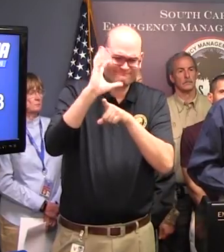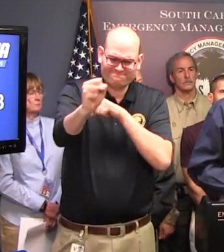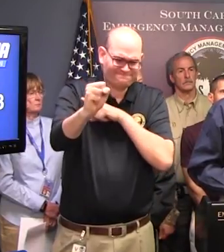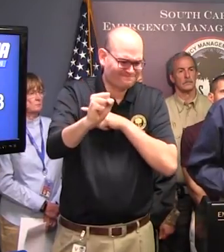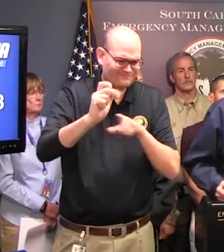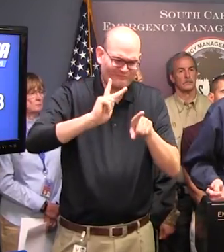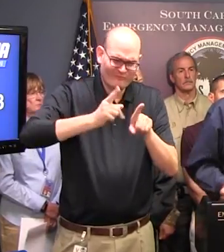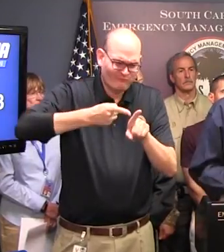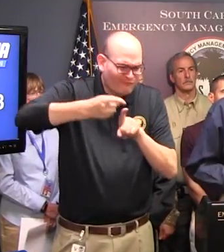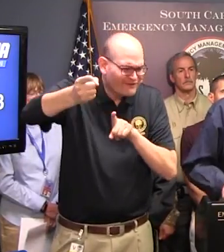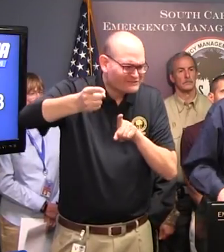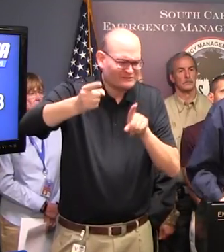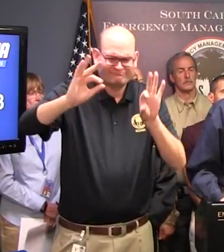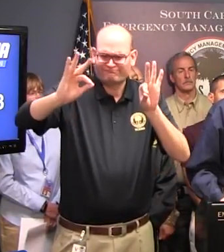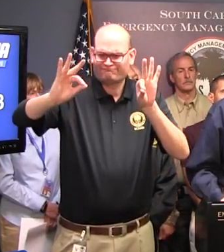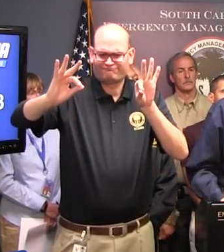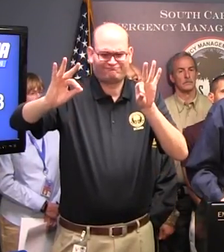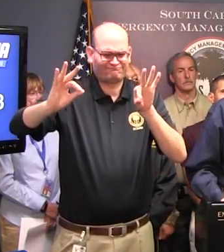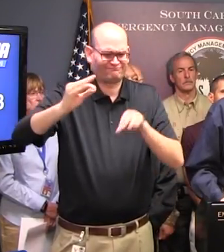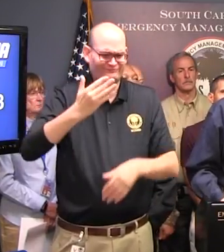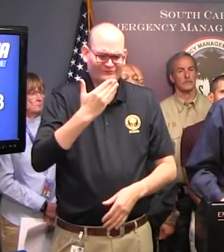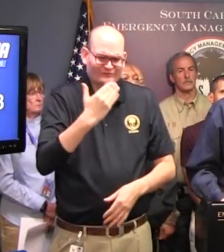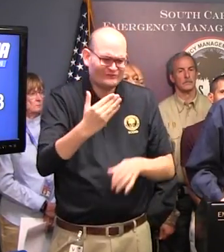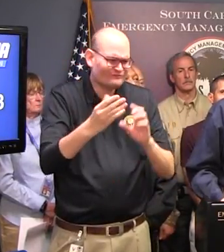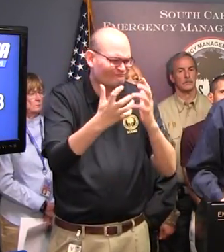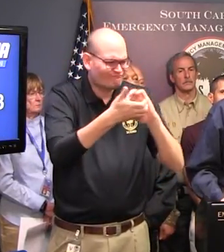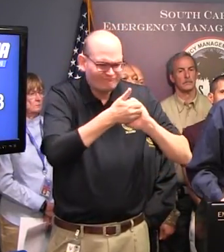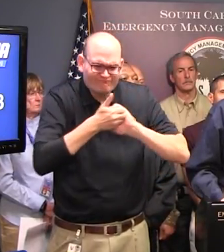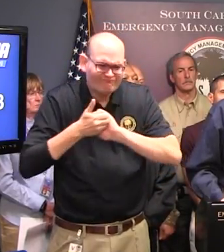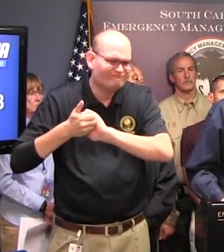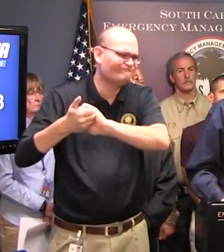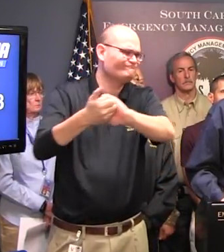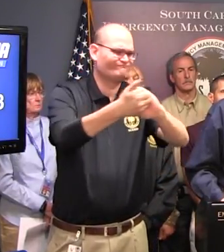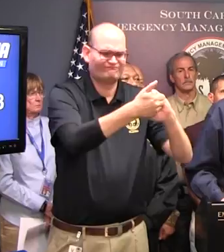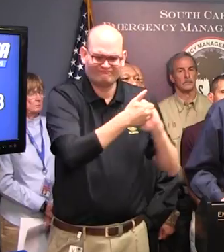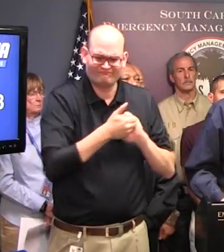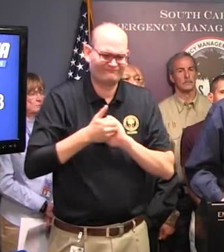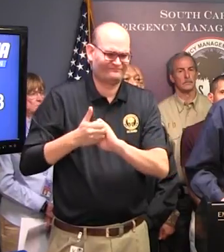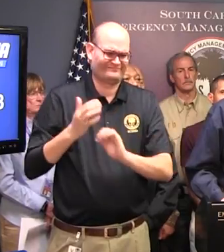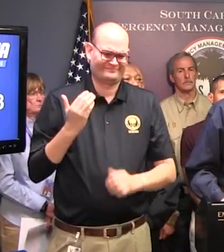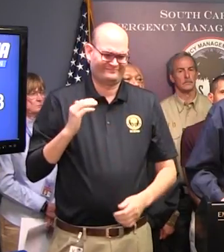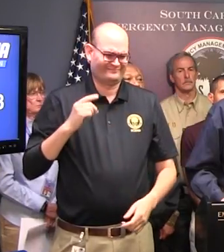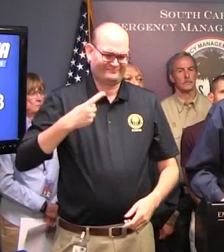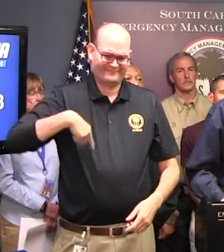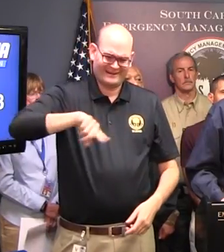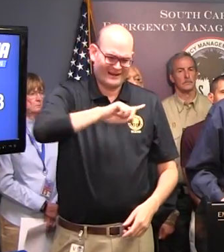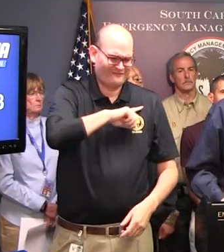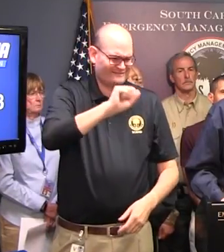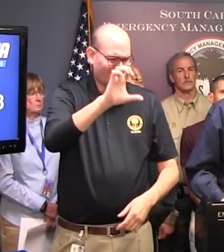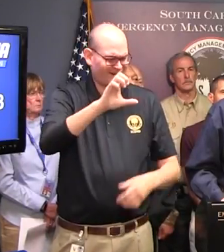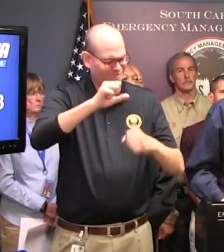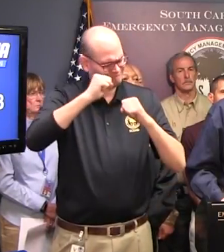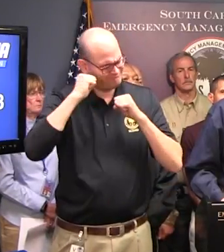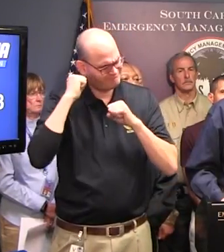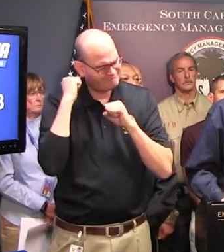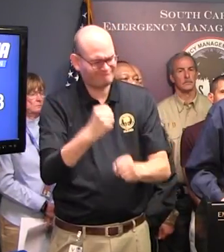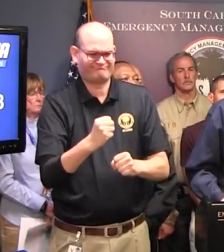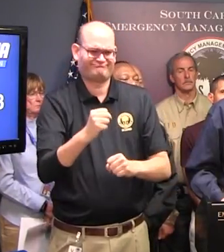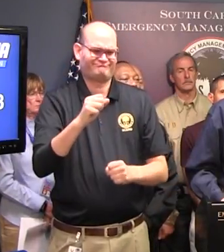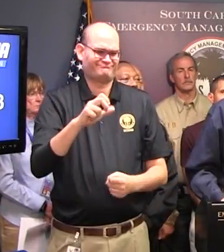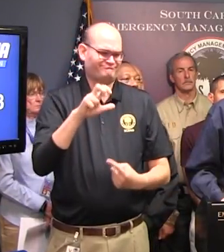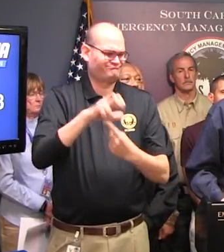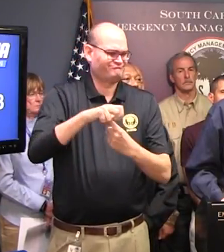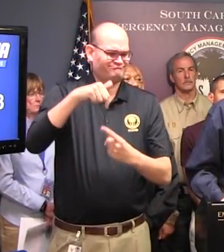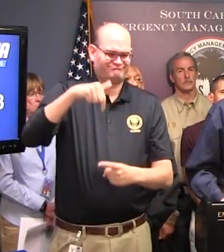team collaborating and working together than you have right here with this team, South Carolina. It's